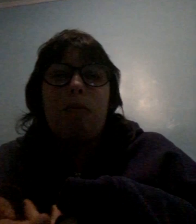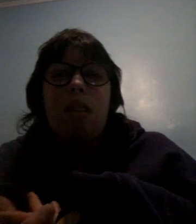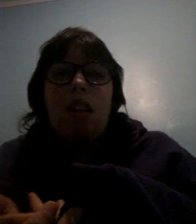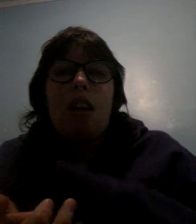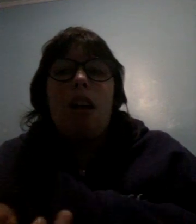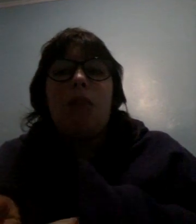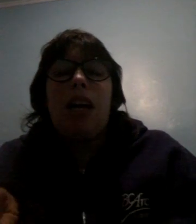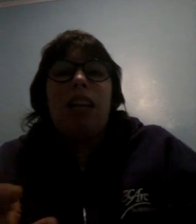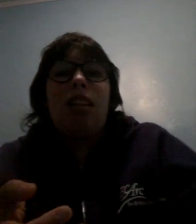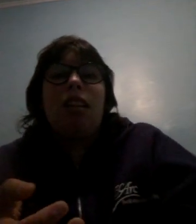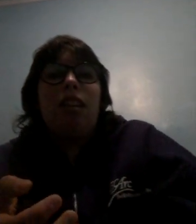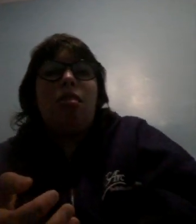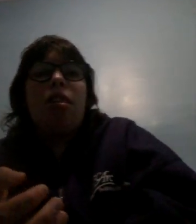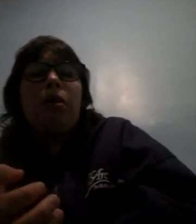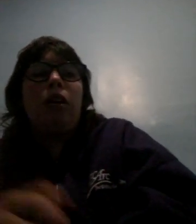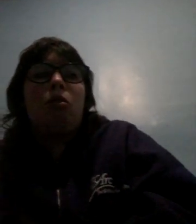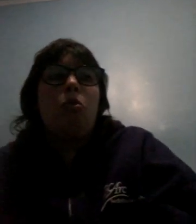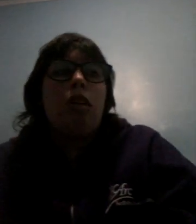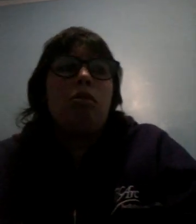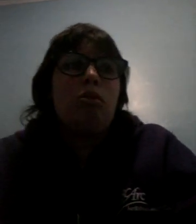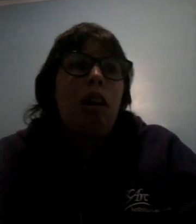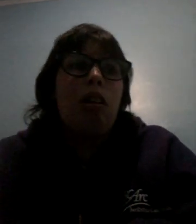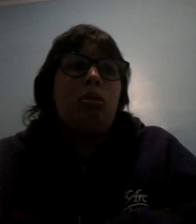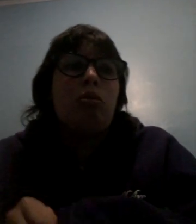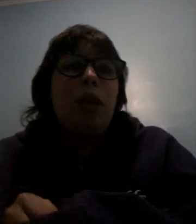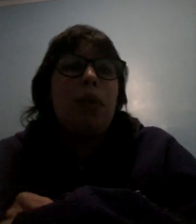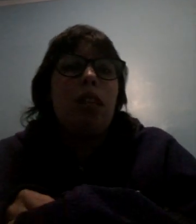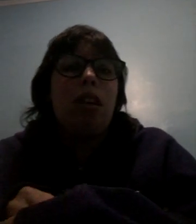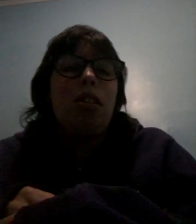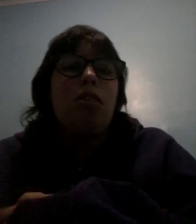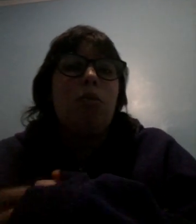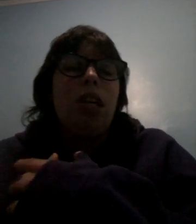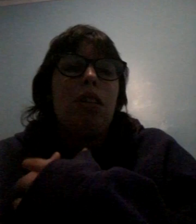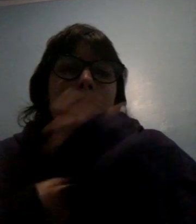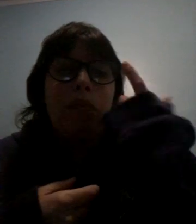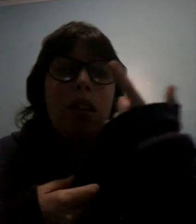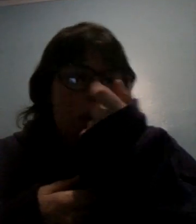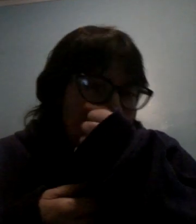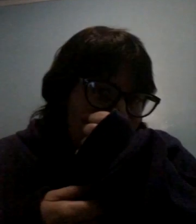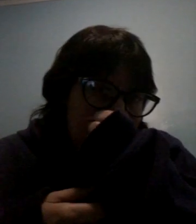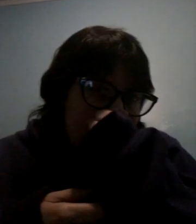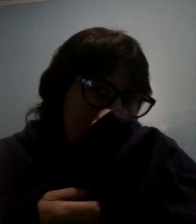like my instead of my ankle where I spray my tendons and my ligaments